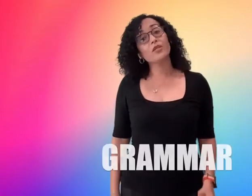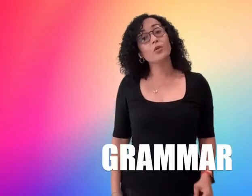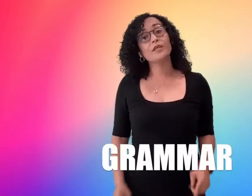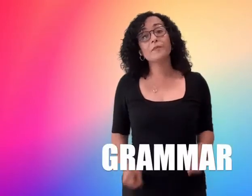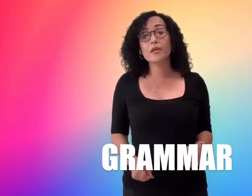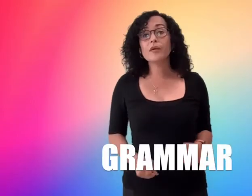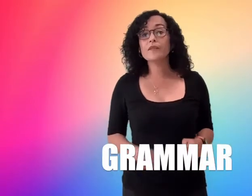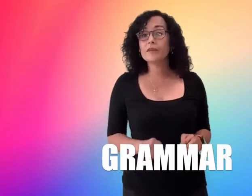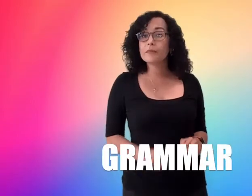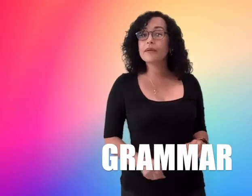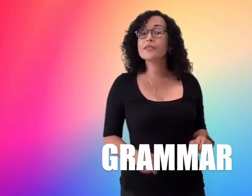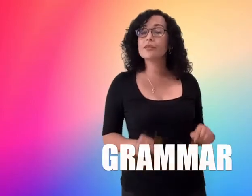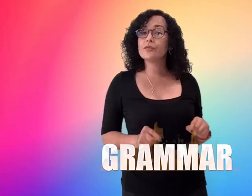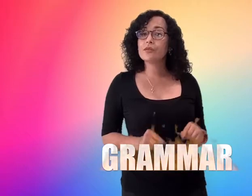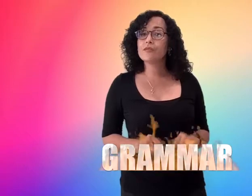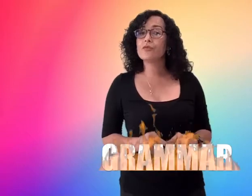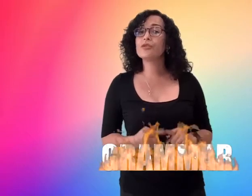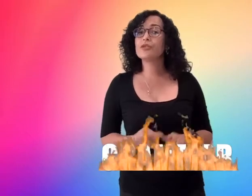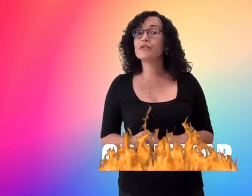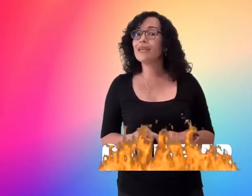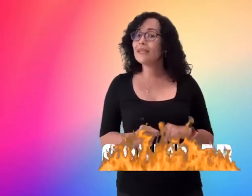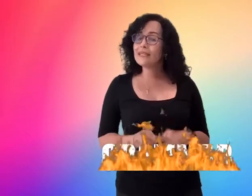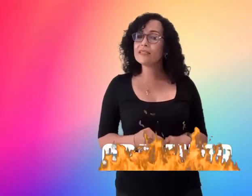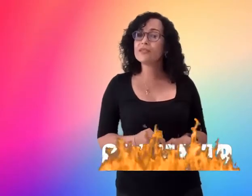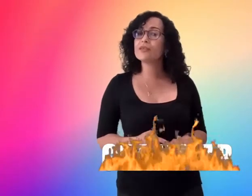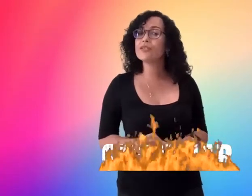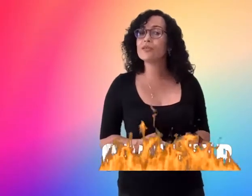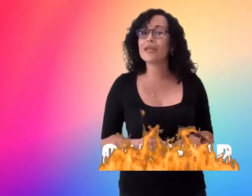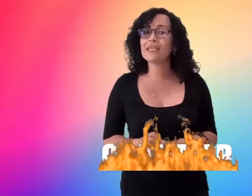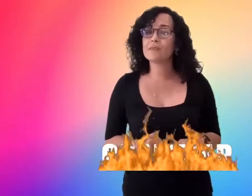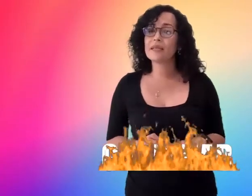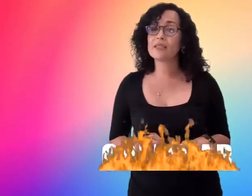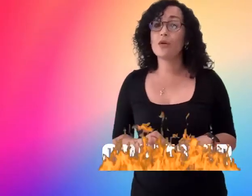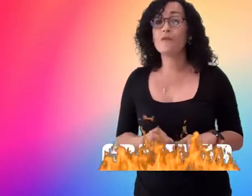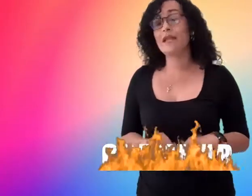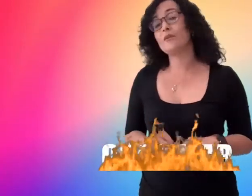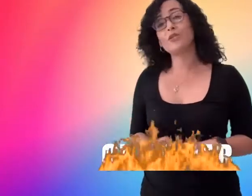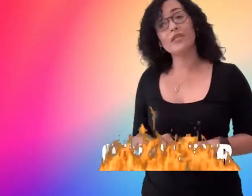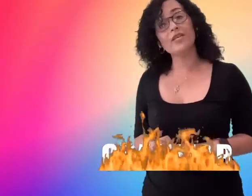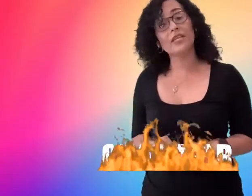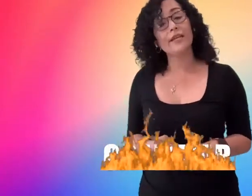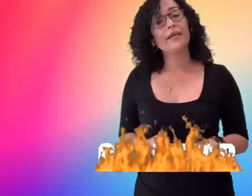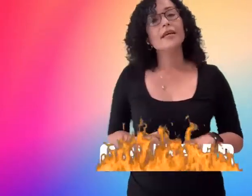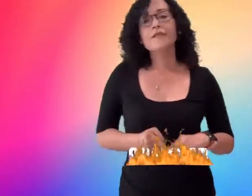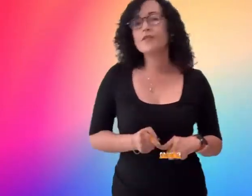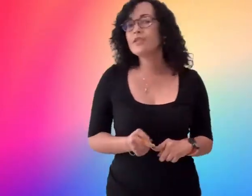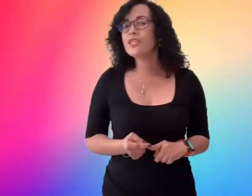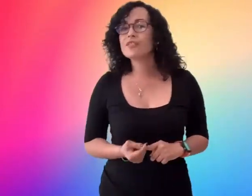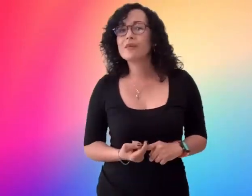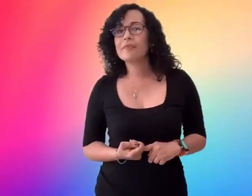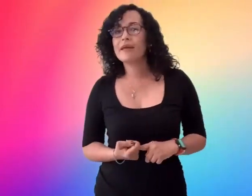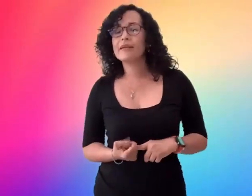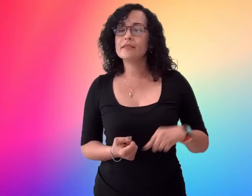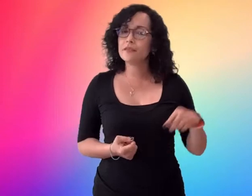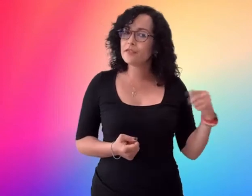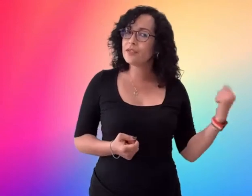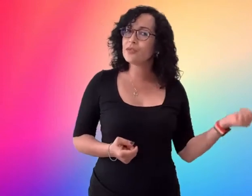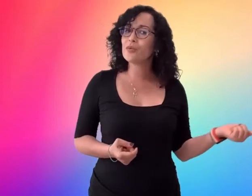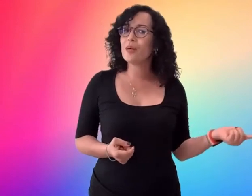always been one of the most controversial and least understood aspects of language teaching key teachers remain indifferent to grammar